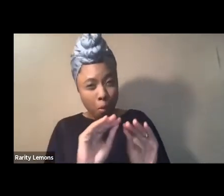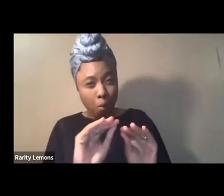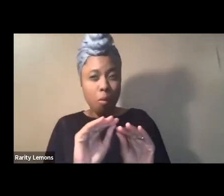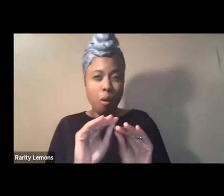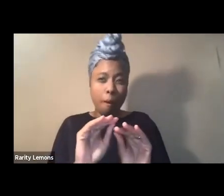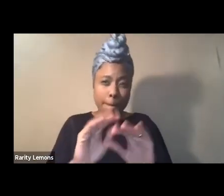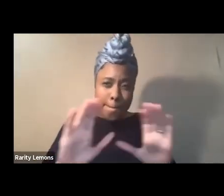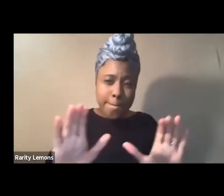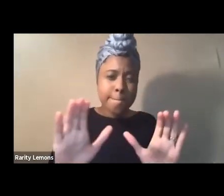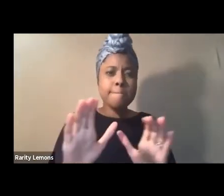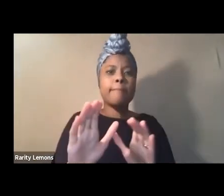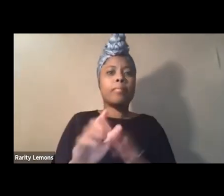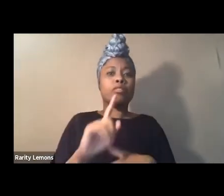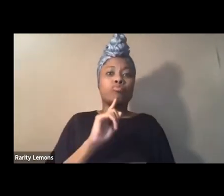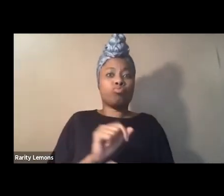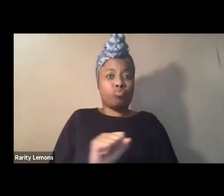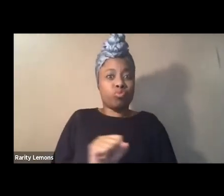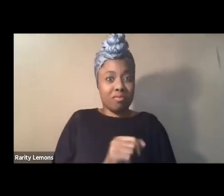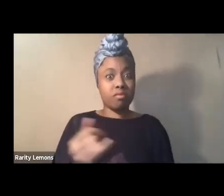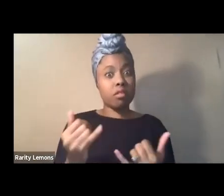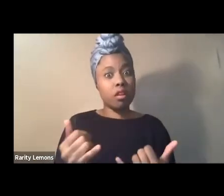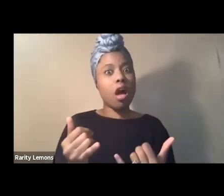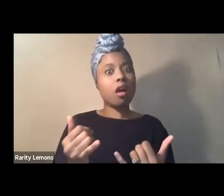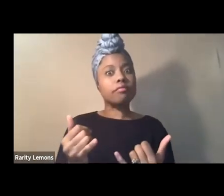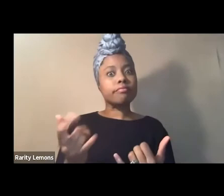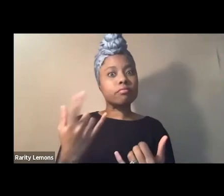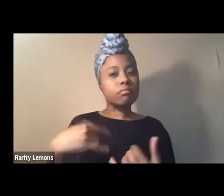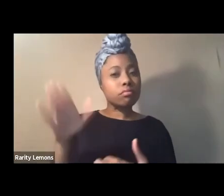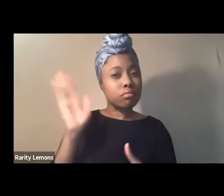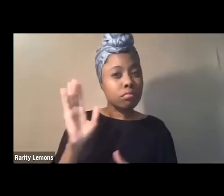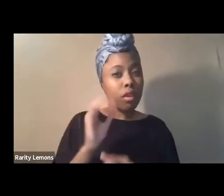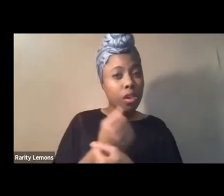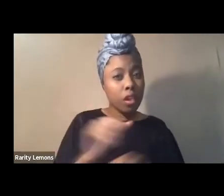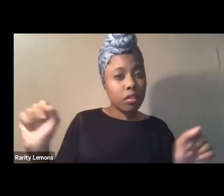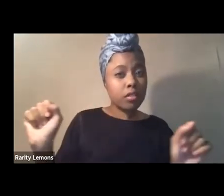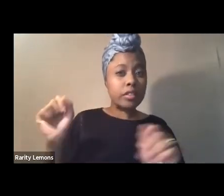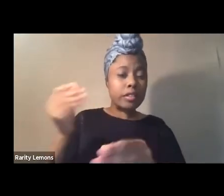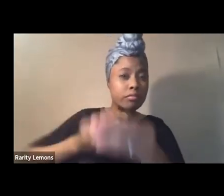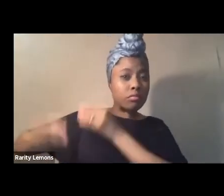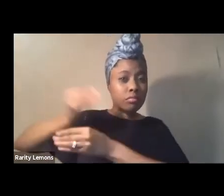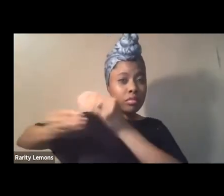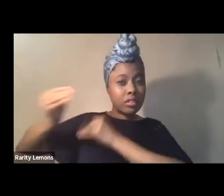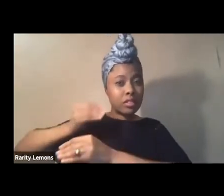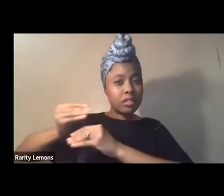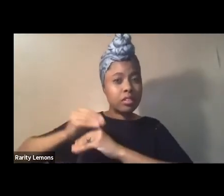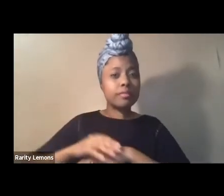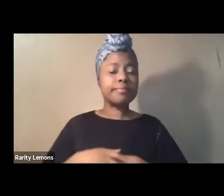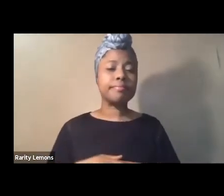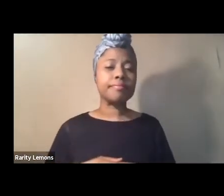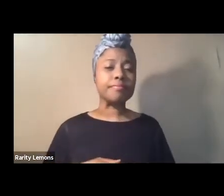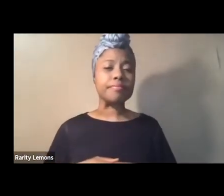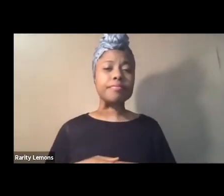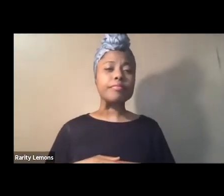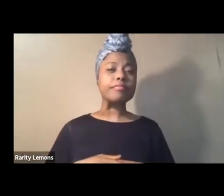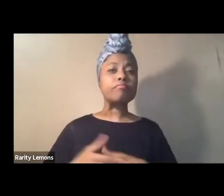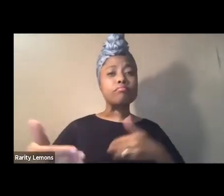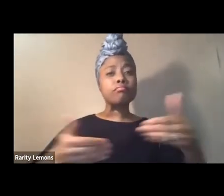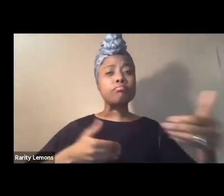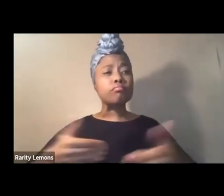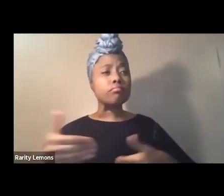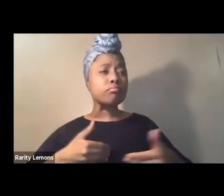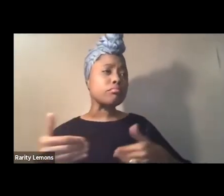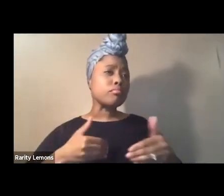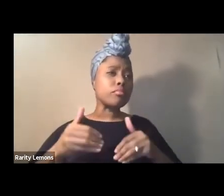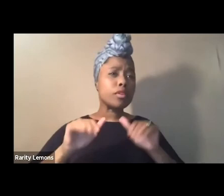now as it was and has been true for our freedom-fighting ancestors my invitation and entreaty to all of us is